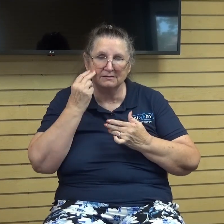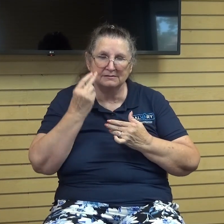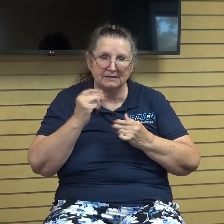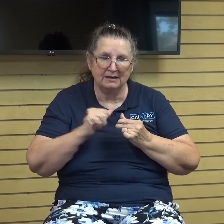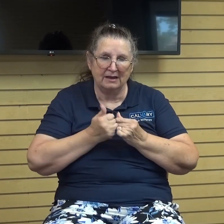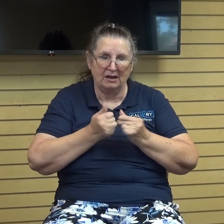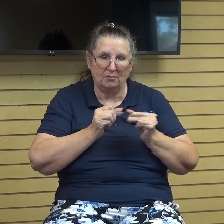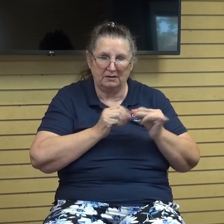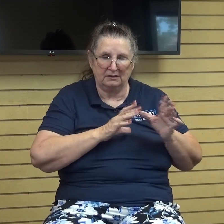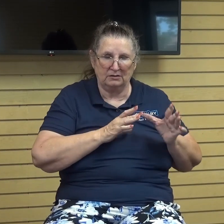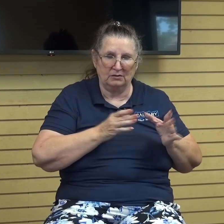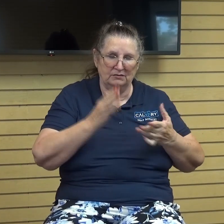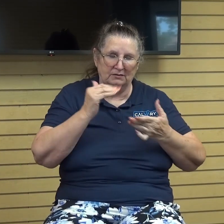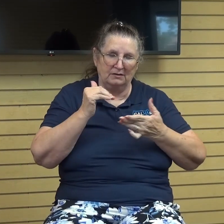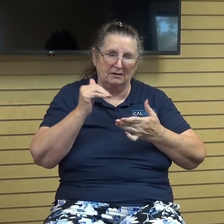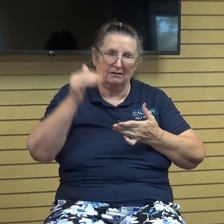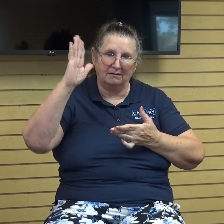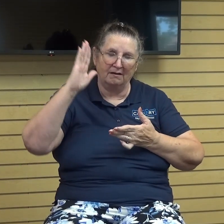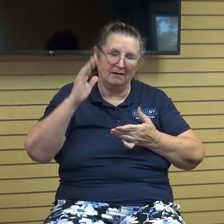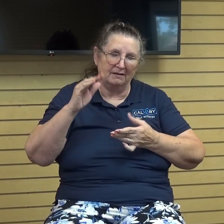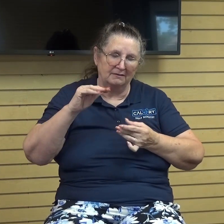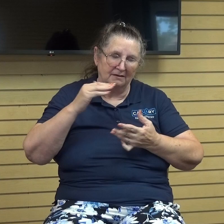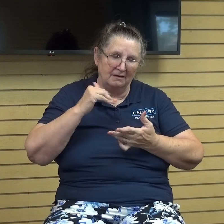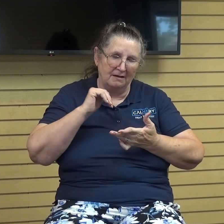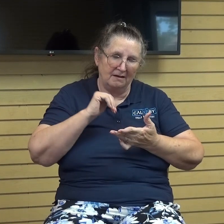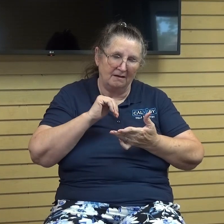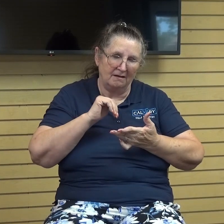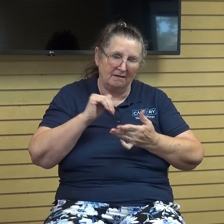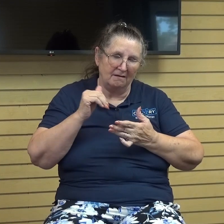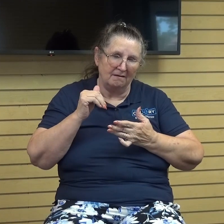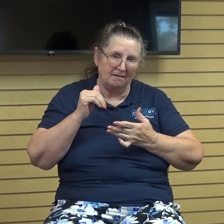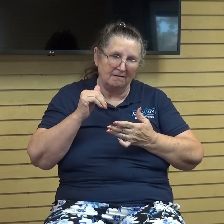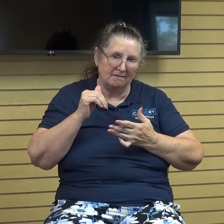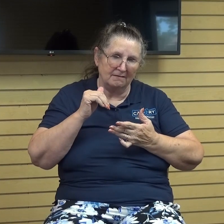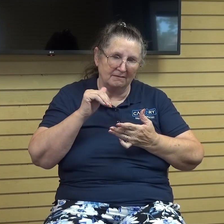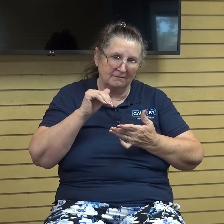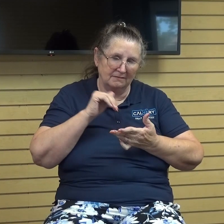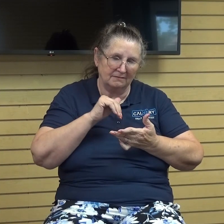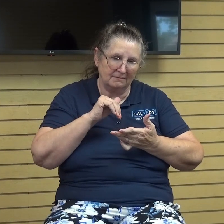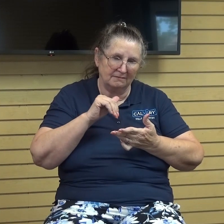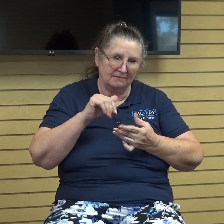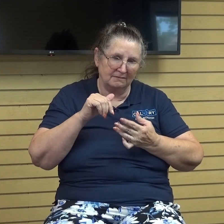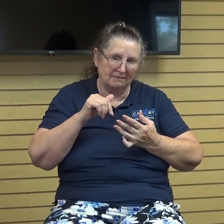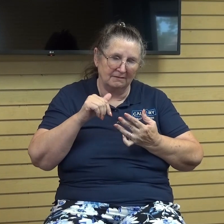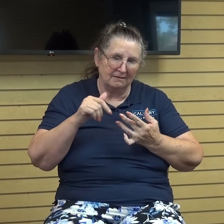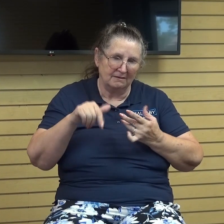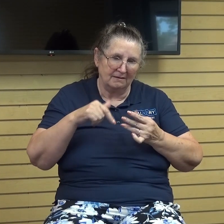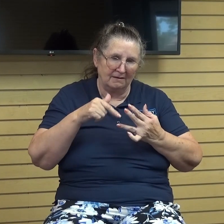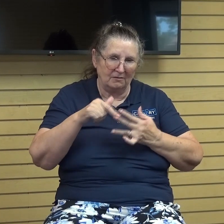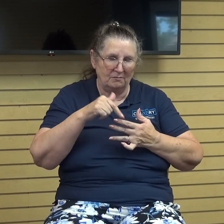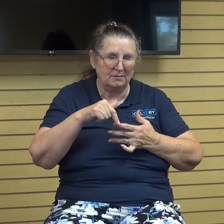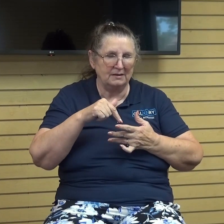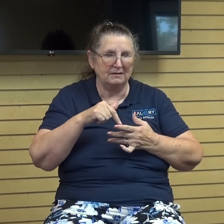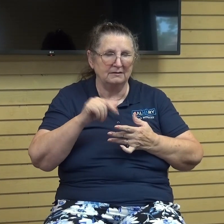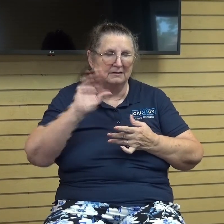god amid the wonders of his creation than it is to see how we could lose god amid the wonders of his word